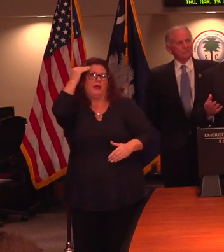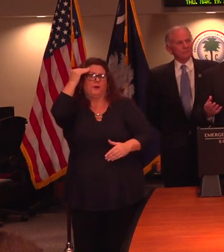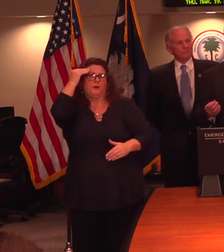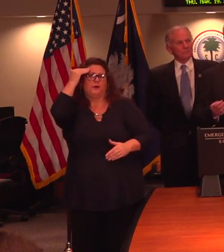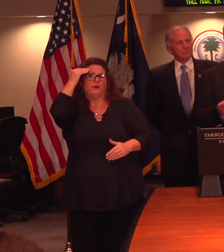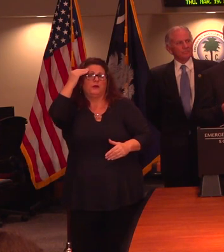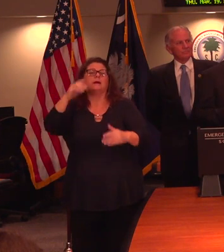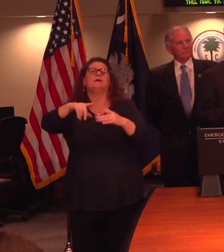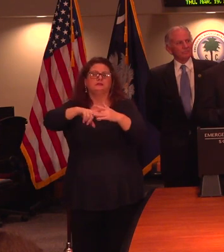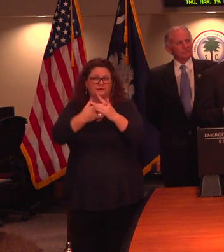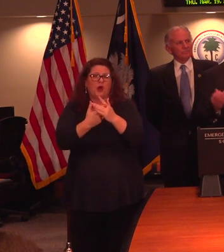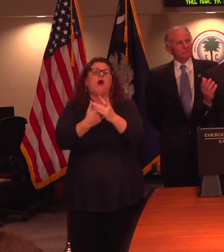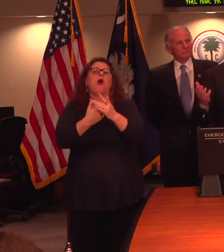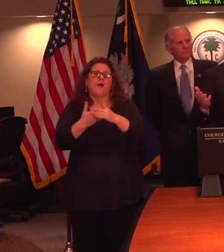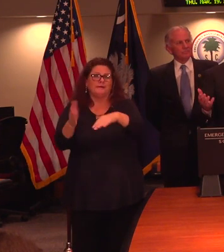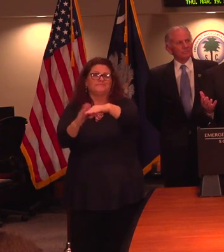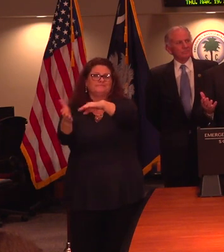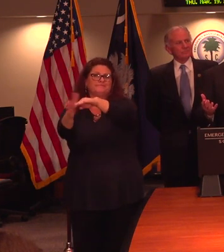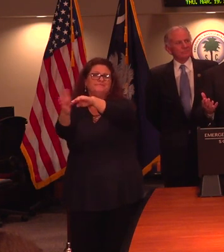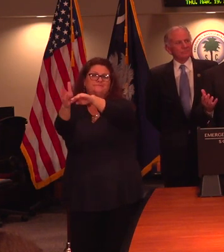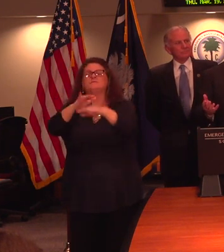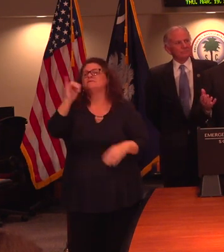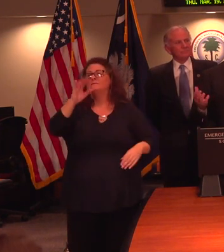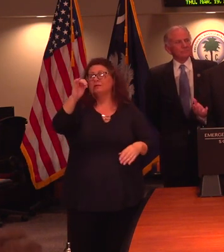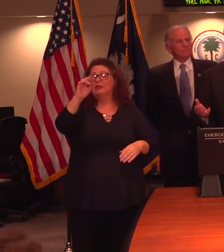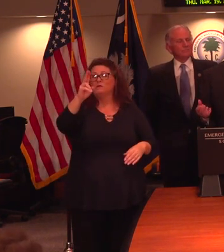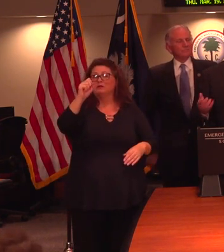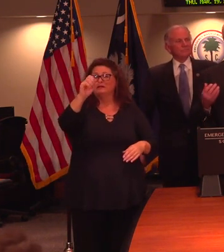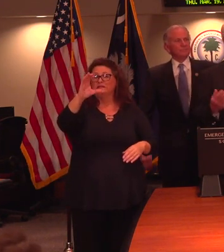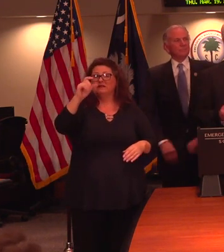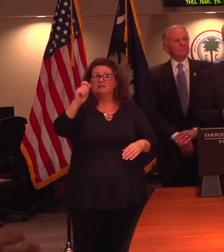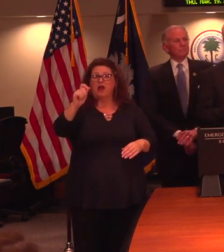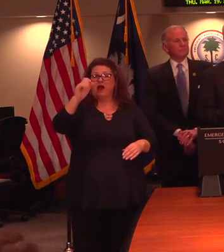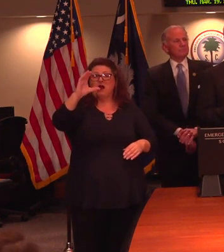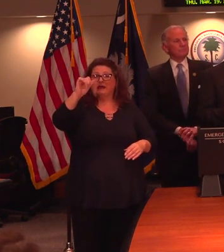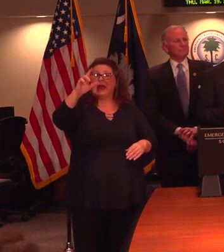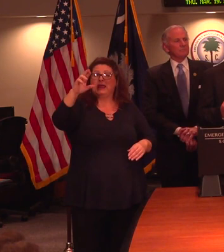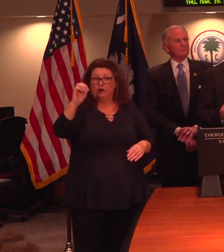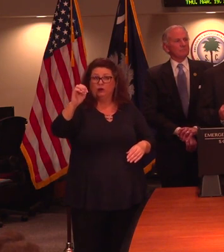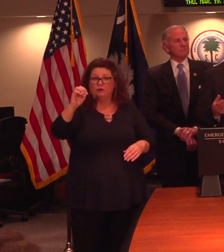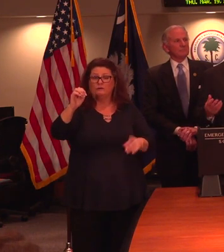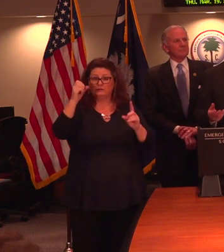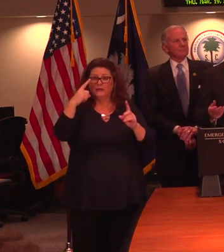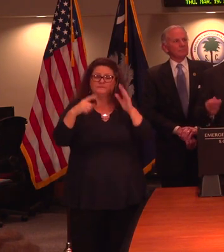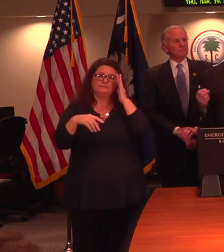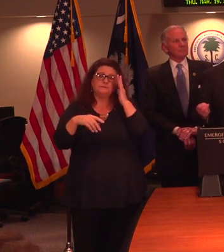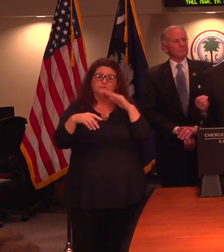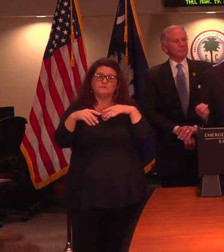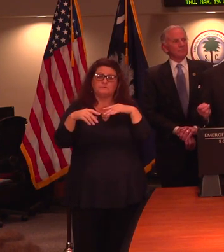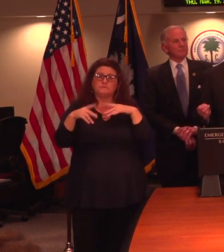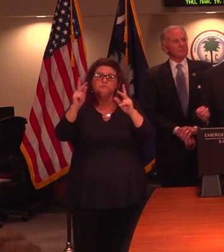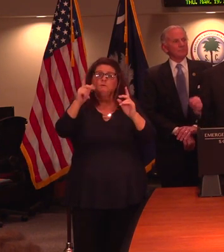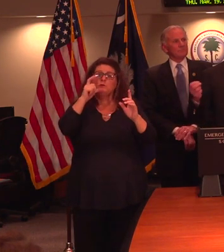and as we have pushed out, like MUSC.care, the accessibility for people to